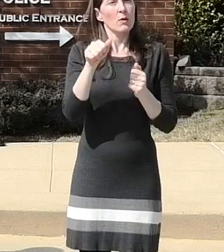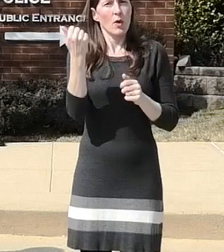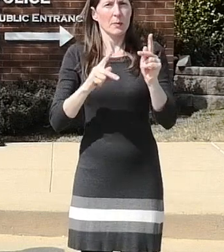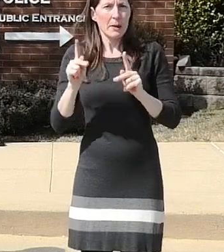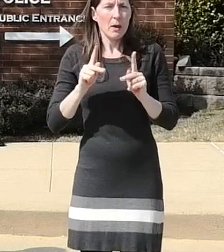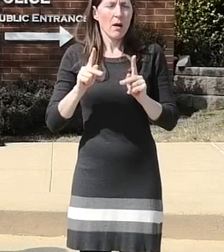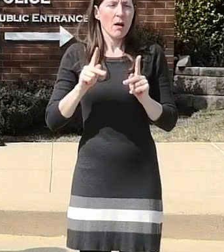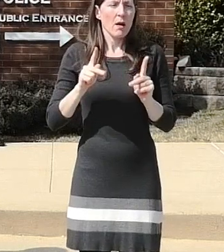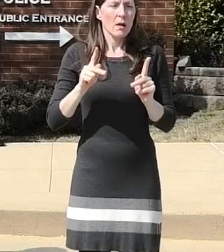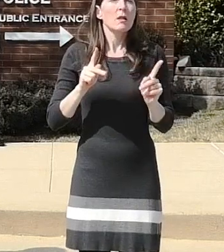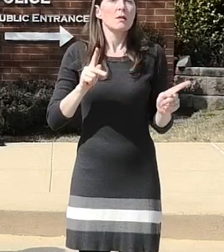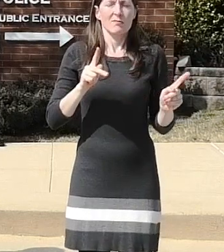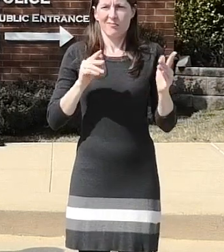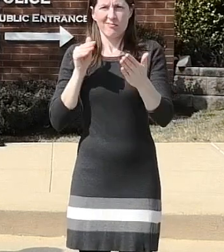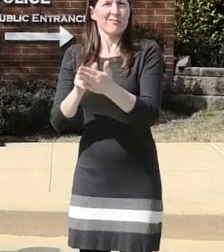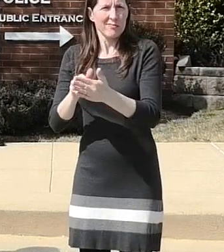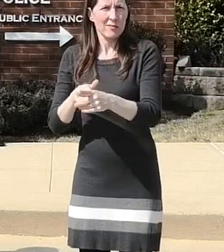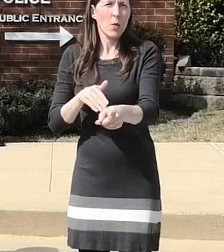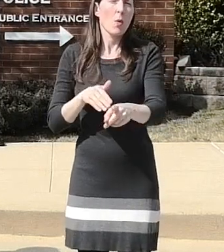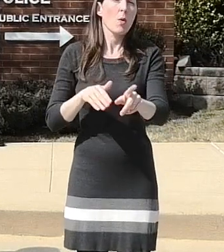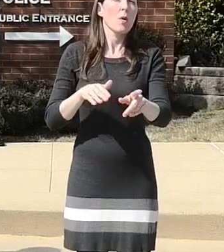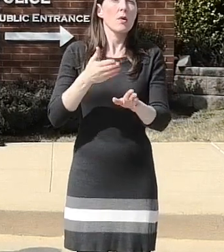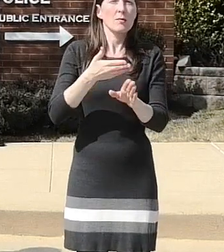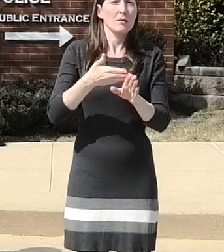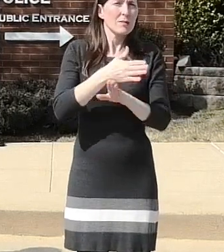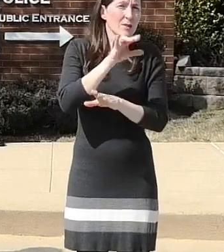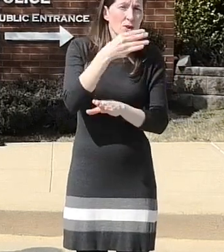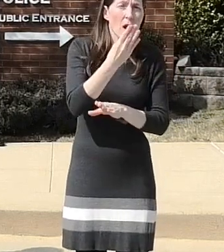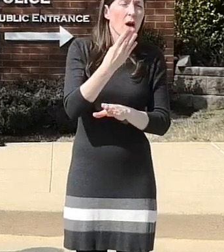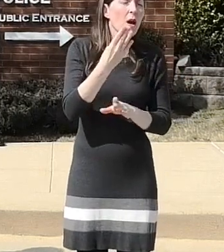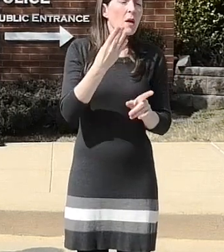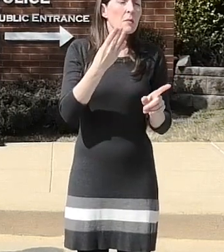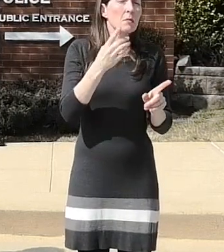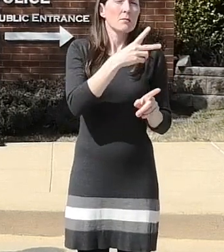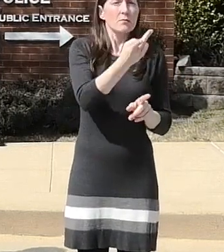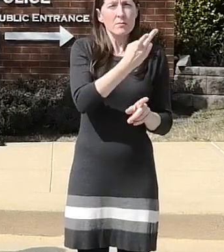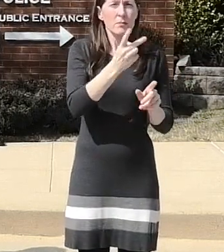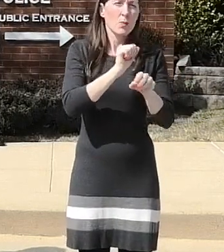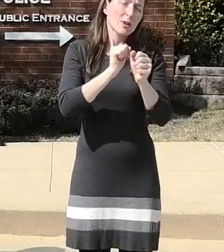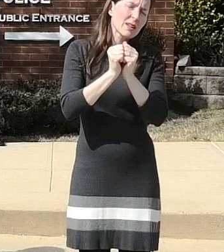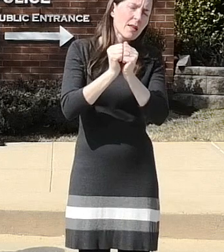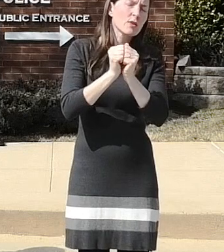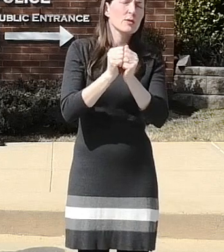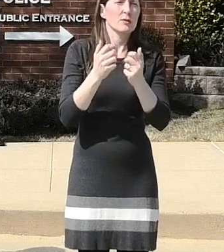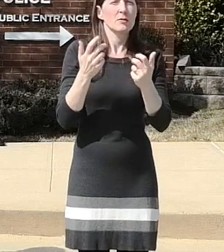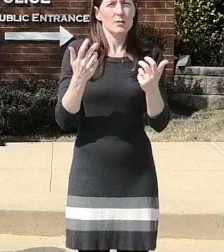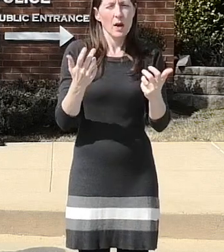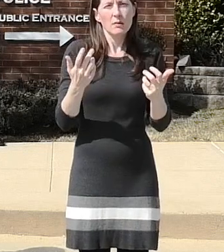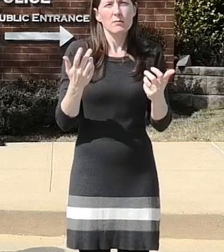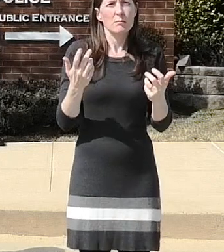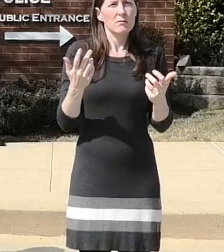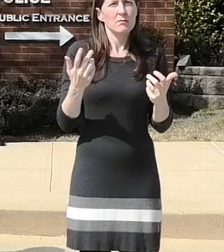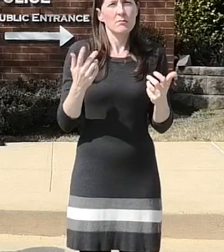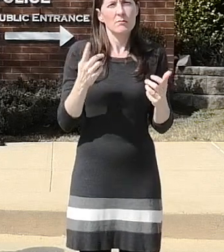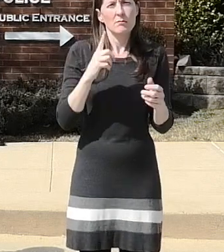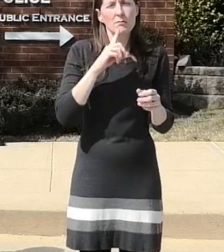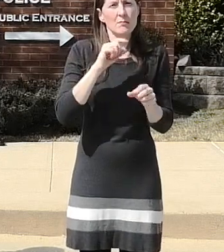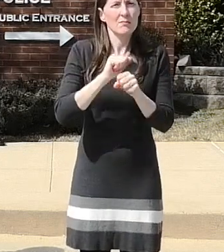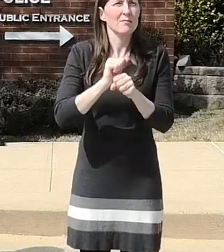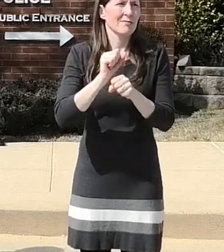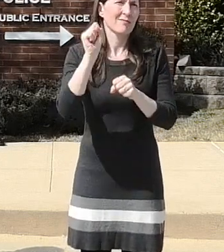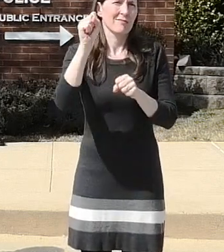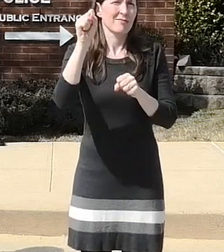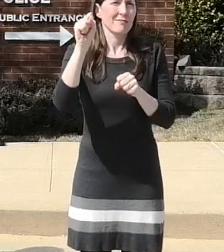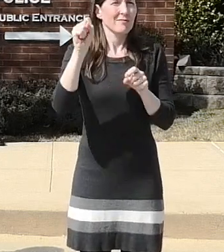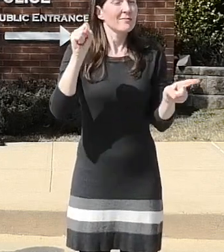uh other aspects in prior job life etc so there were definitely uh there was definitely research done